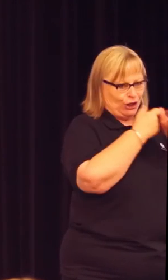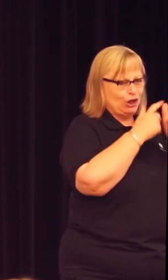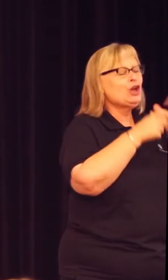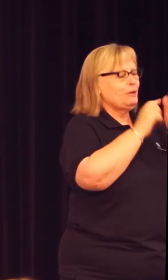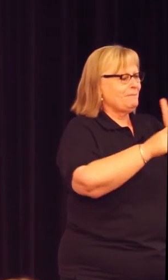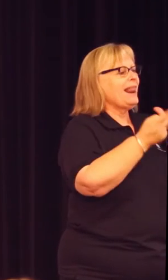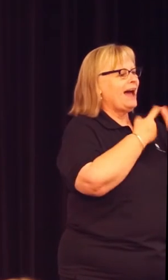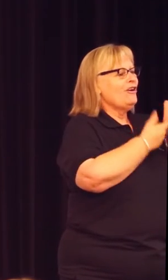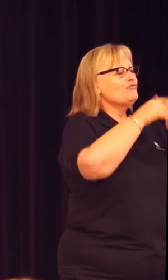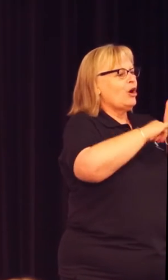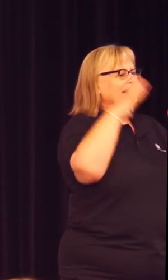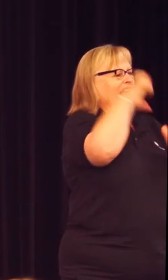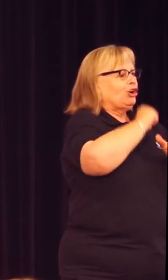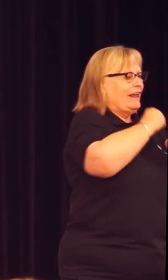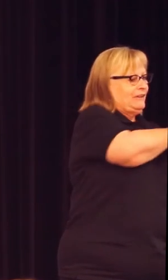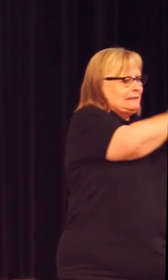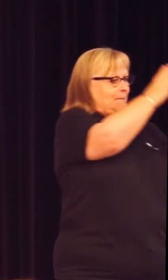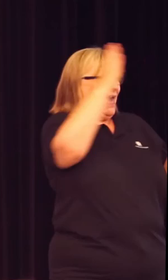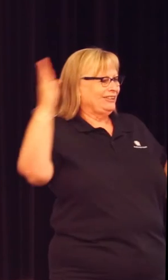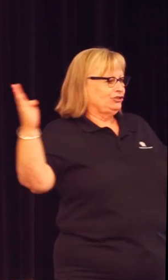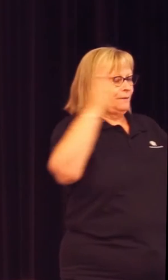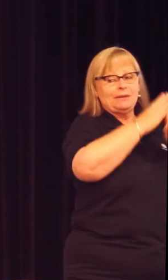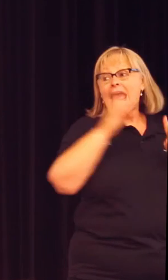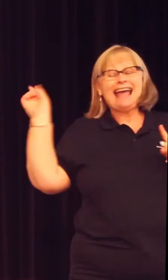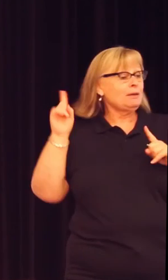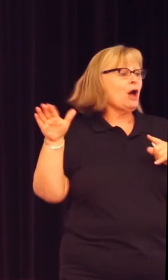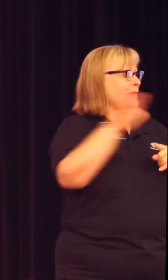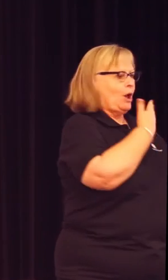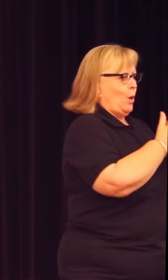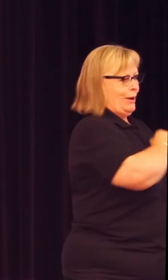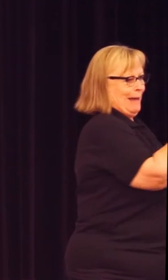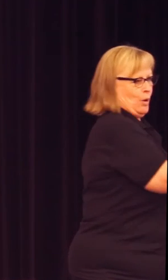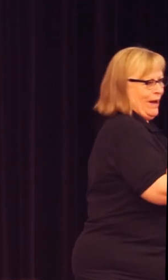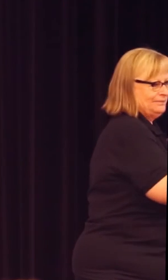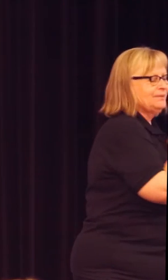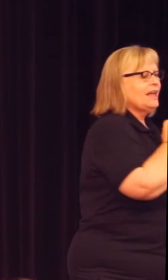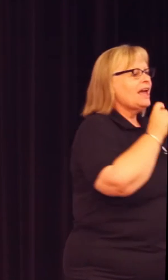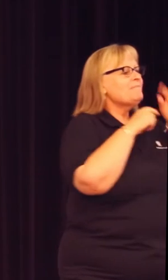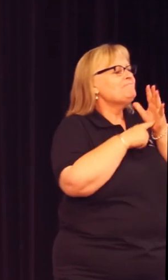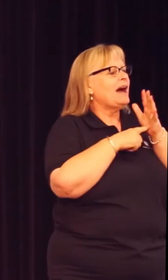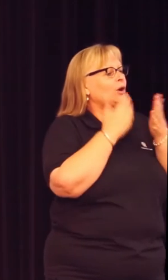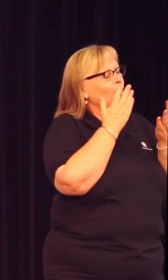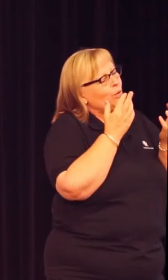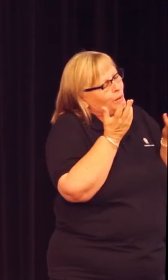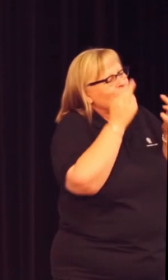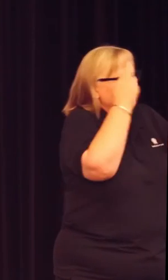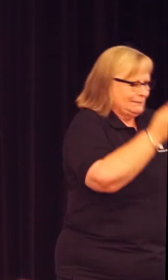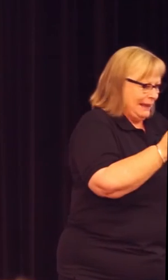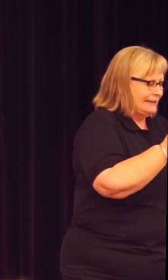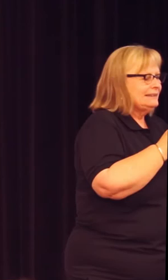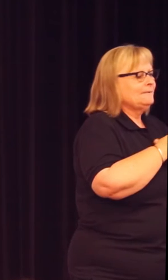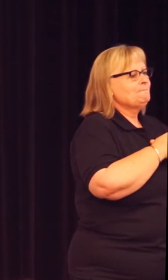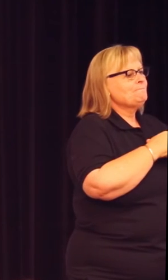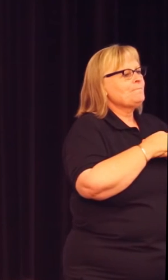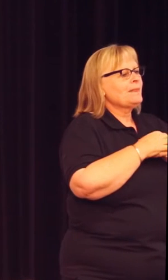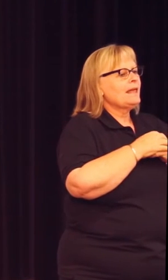What number are they all up to? Some are on number one. Look, with respect, the part that we focused